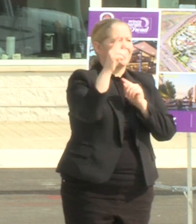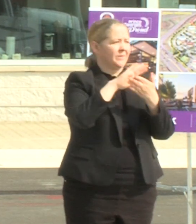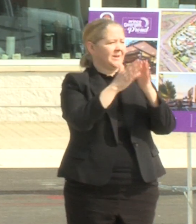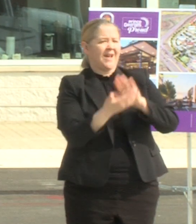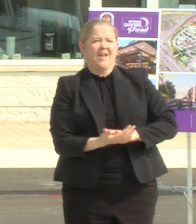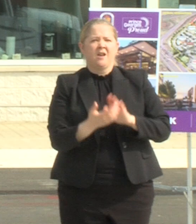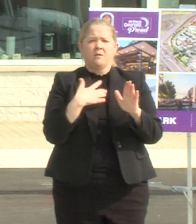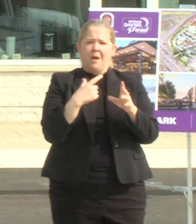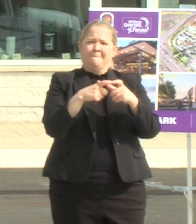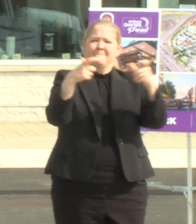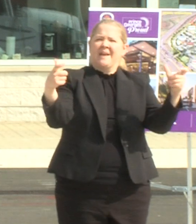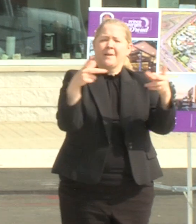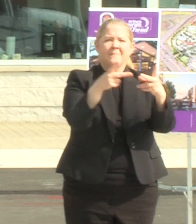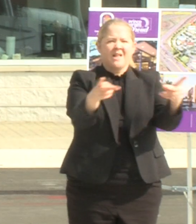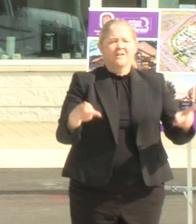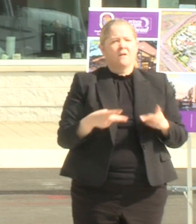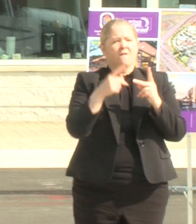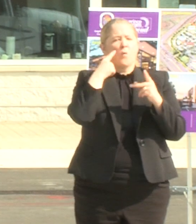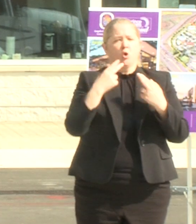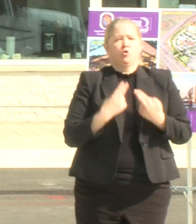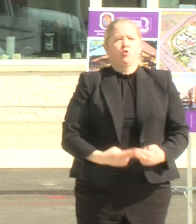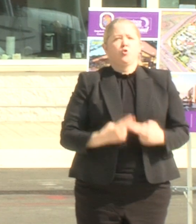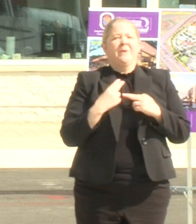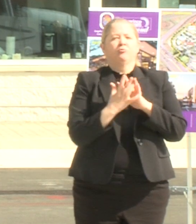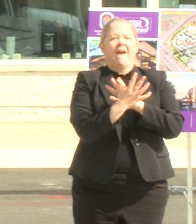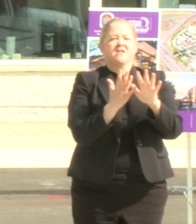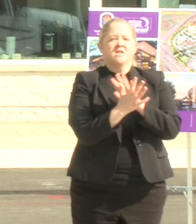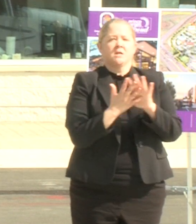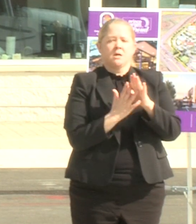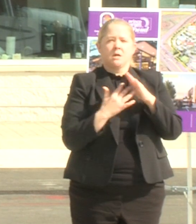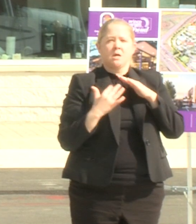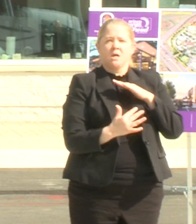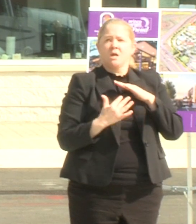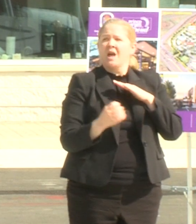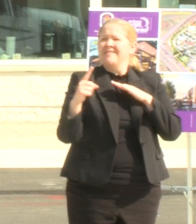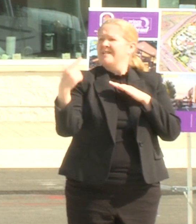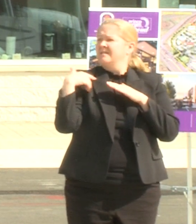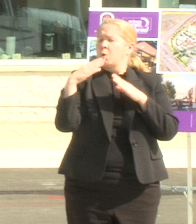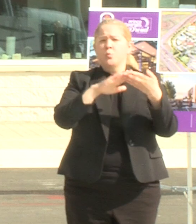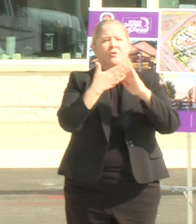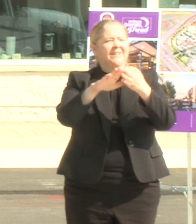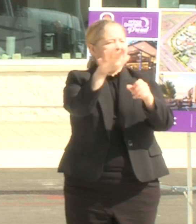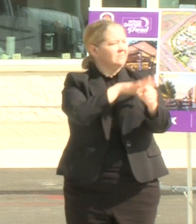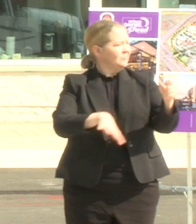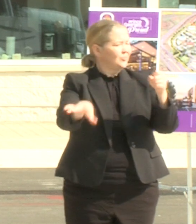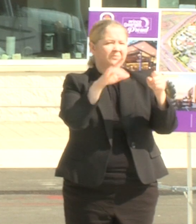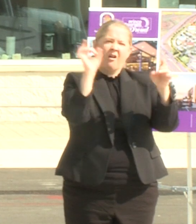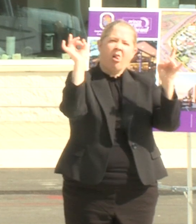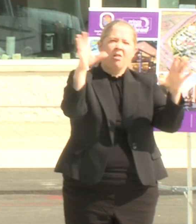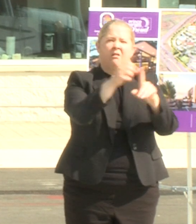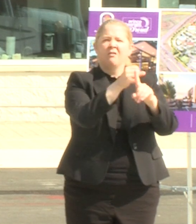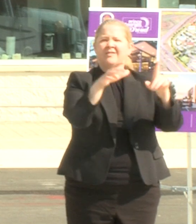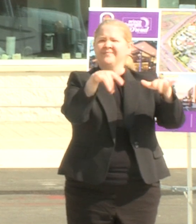bed for human trafficking and other things and that the community around here was crime ridden so he came to me as a prosecutor and said if you can work